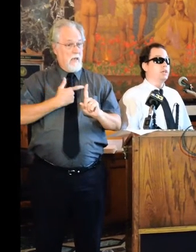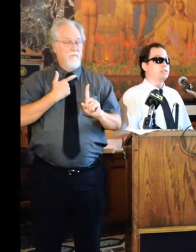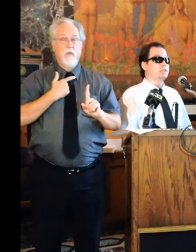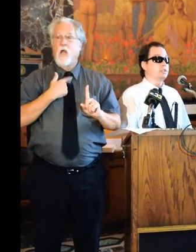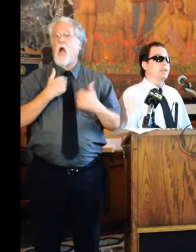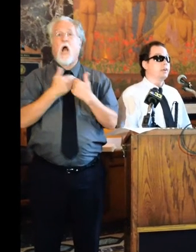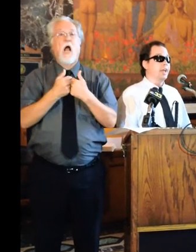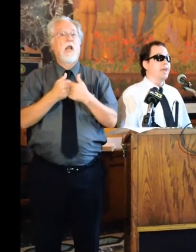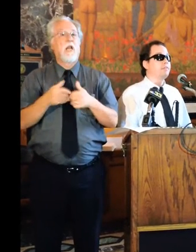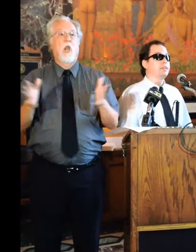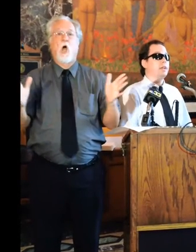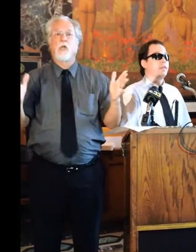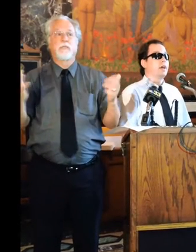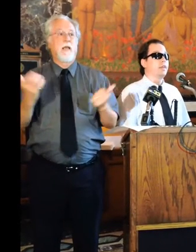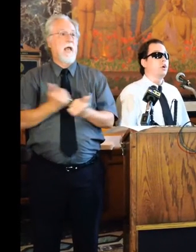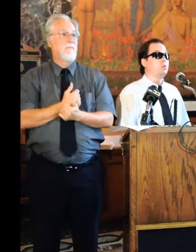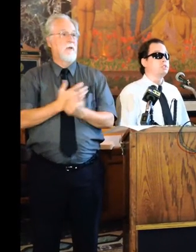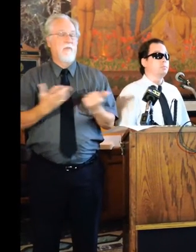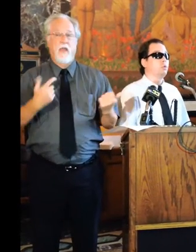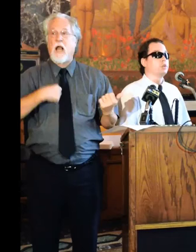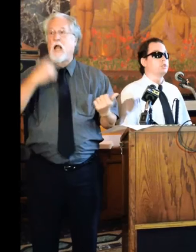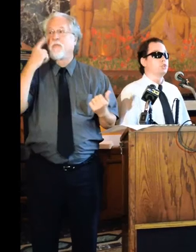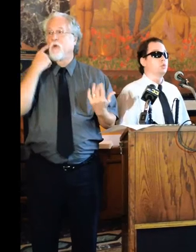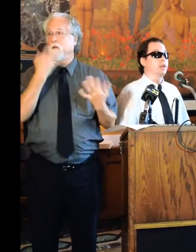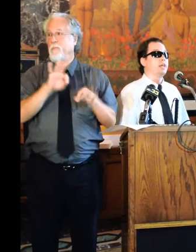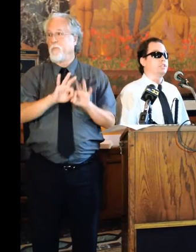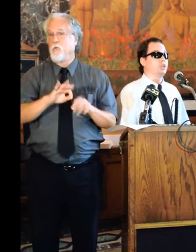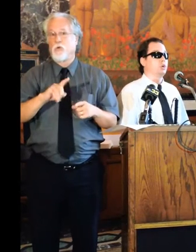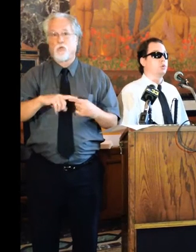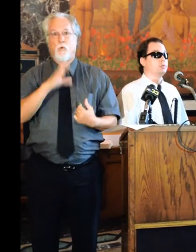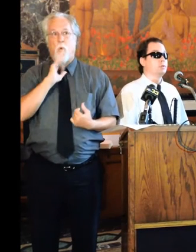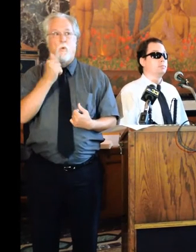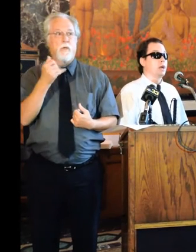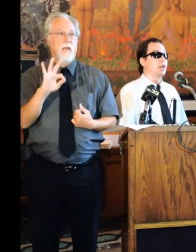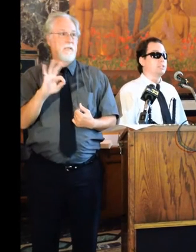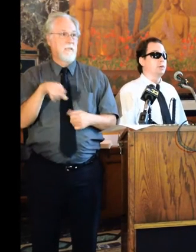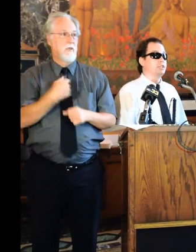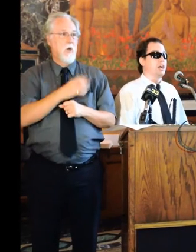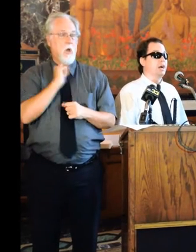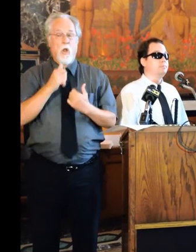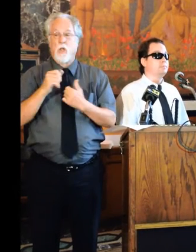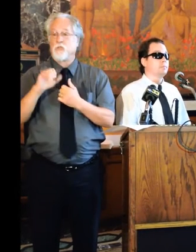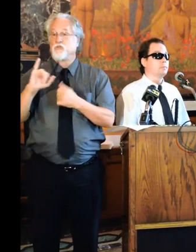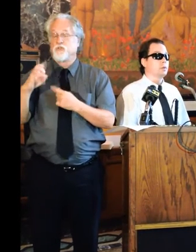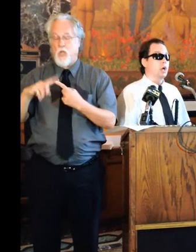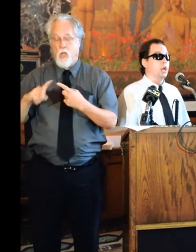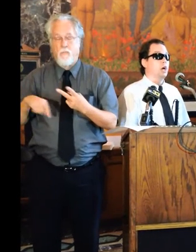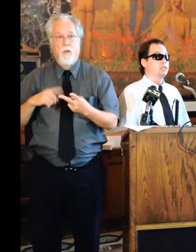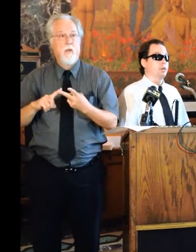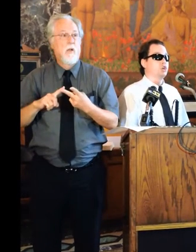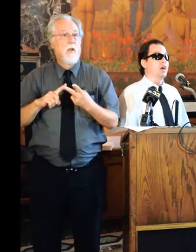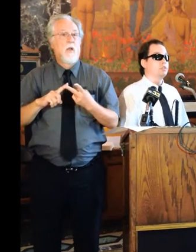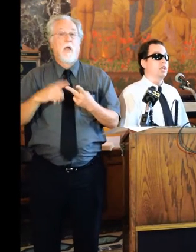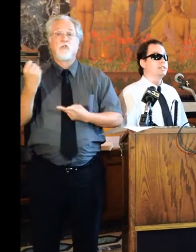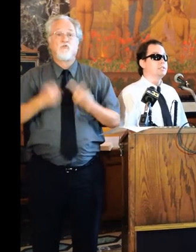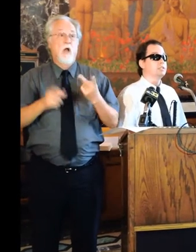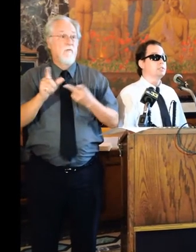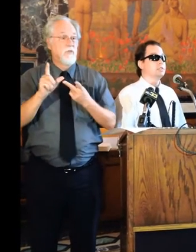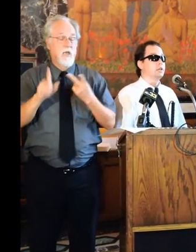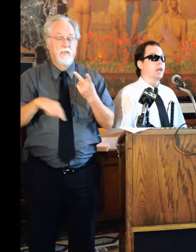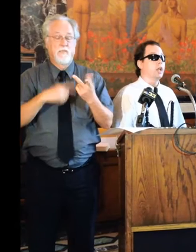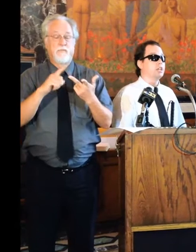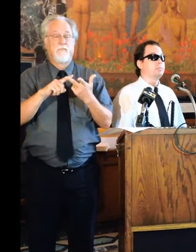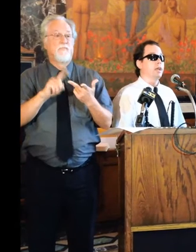I lost nearly everything that I thought was important to a 19-year-old. I lost my job, I lost my driver's